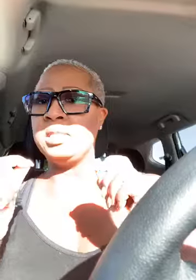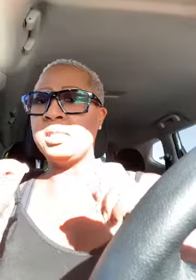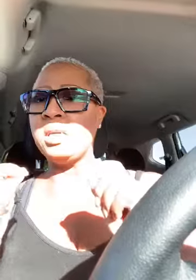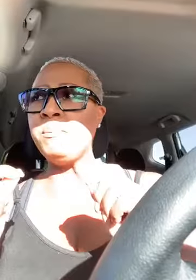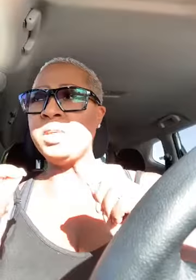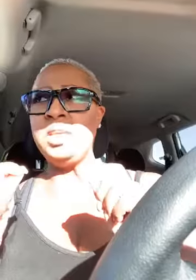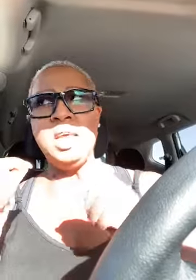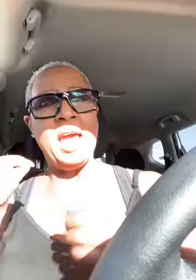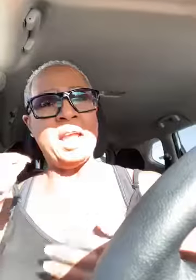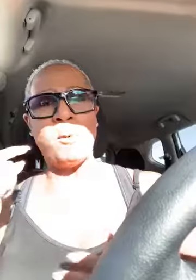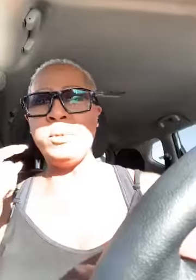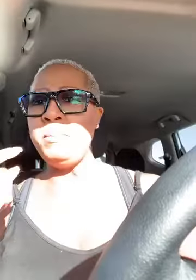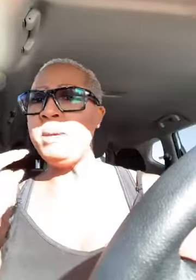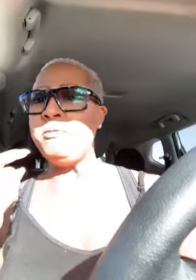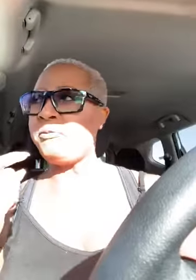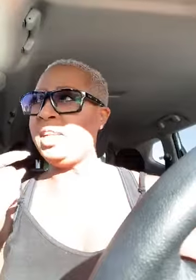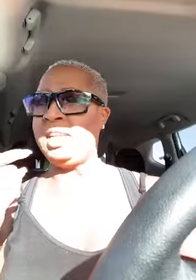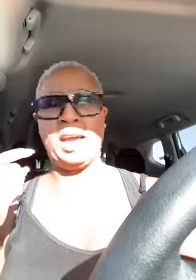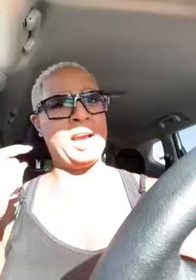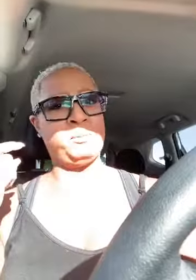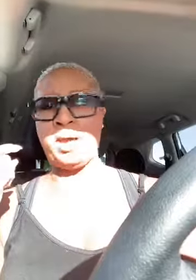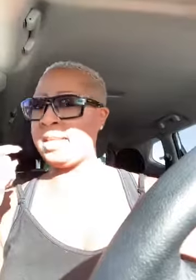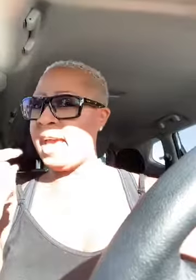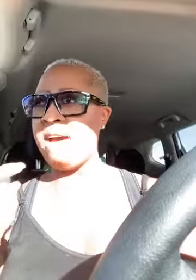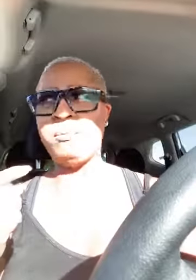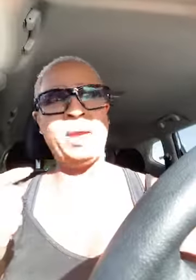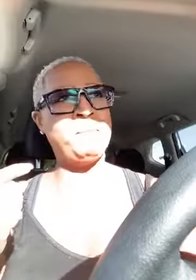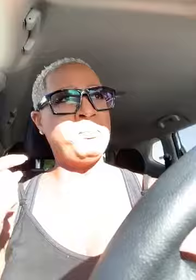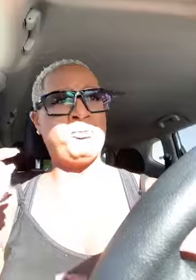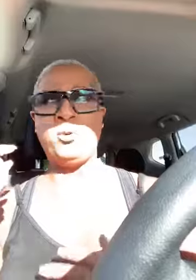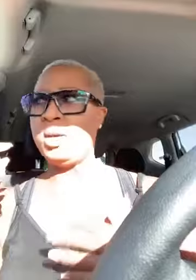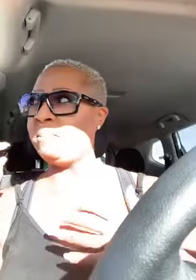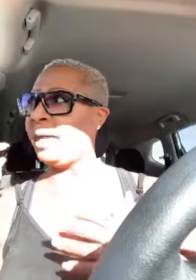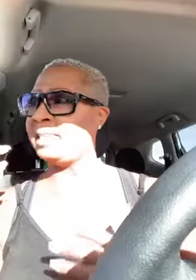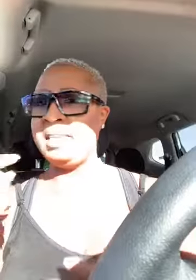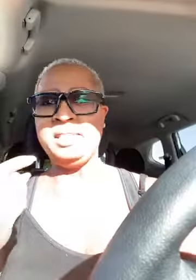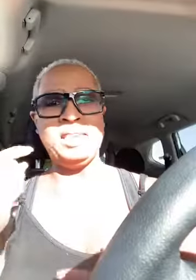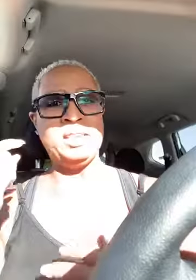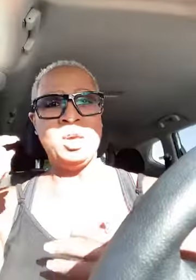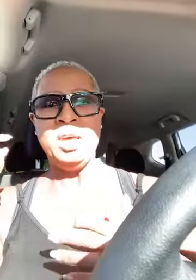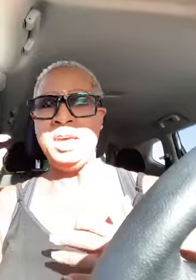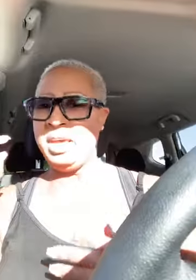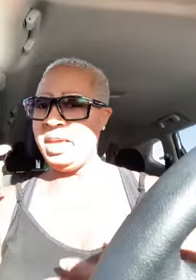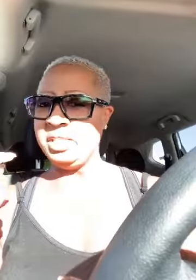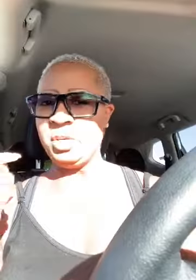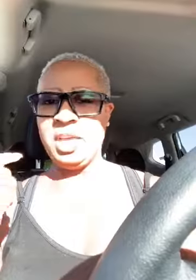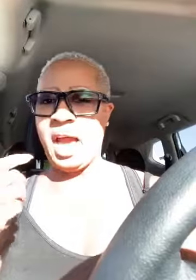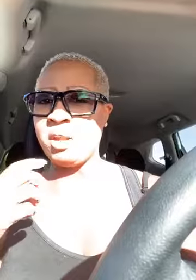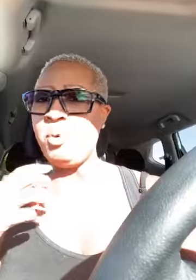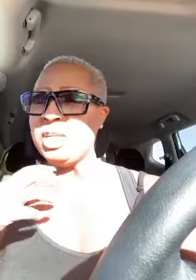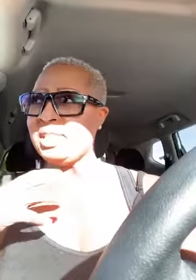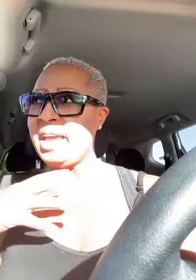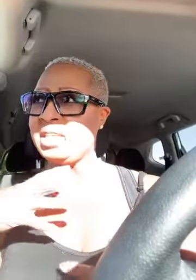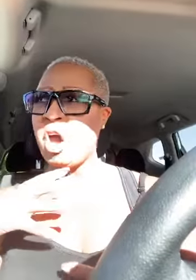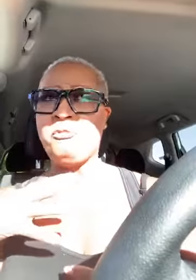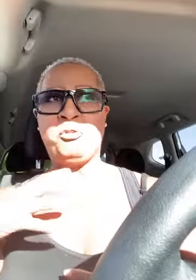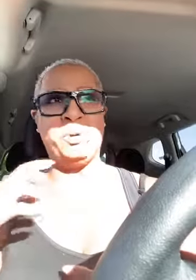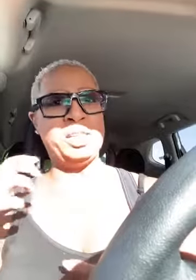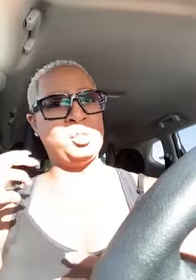there's something and i remember feeling like i was about to have a baby before and i'm like this is it's a i don't want to say it's awful but it's